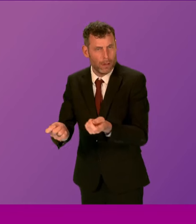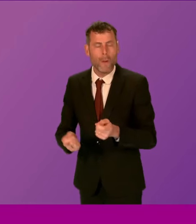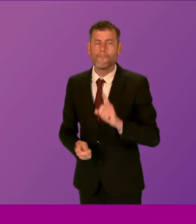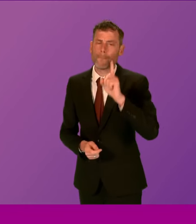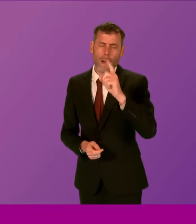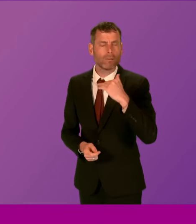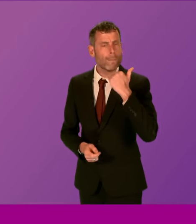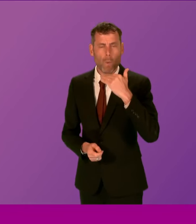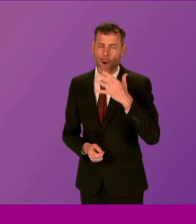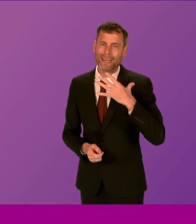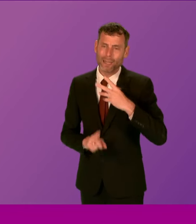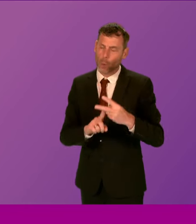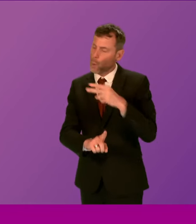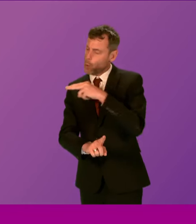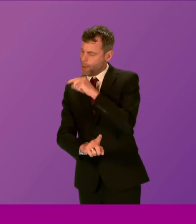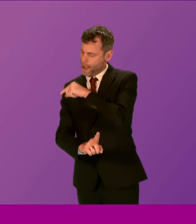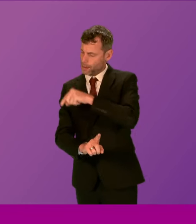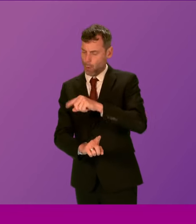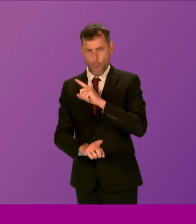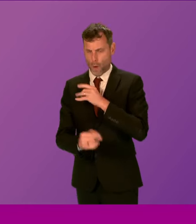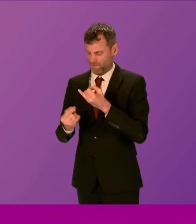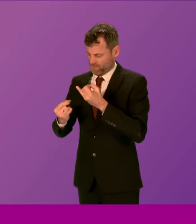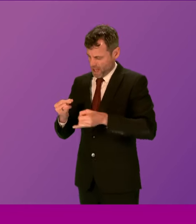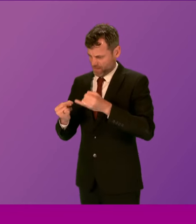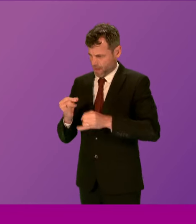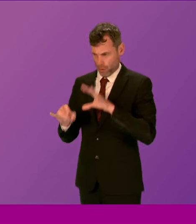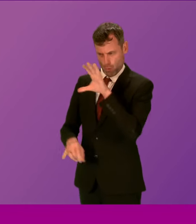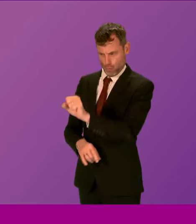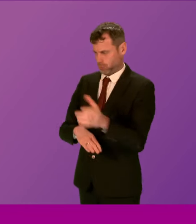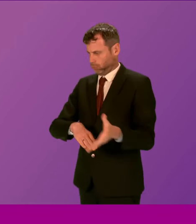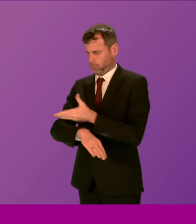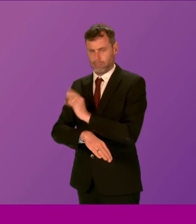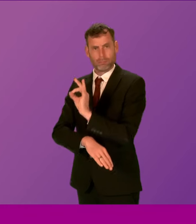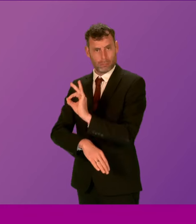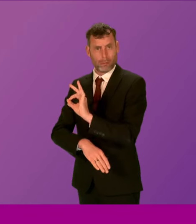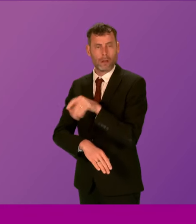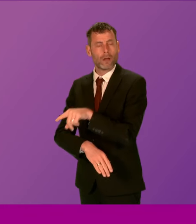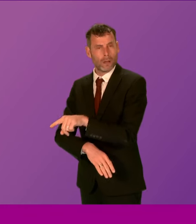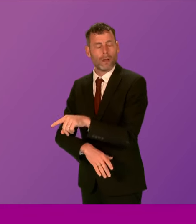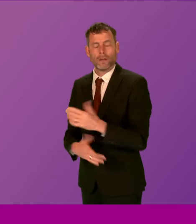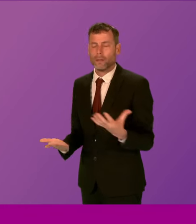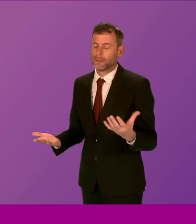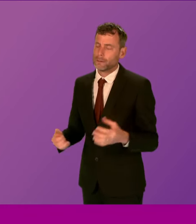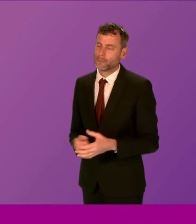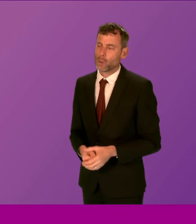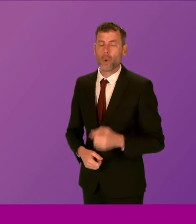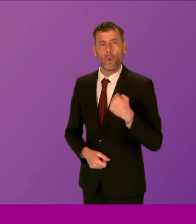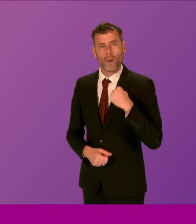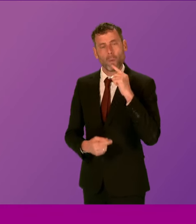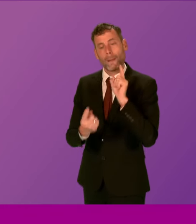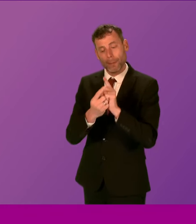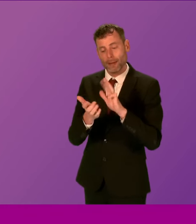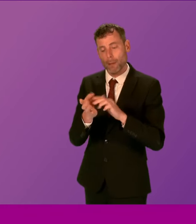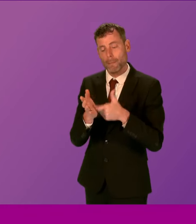lessons to learn. And I go back to my initial response to both Douglas Ross and Anna Sarwar, presiding officer, that we will meet with Margaret